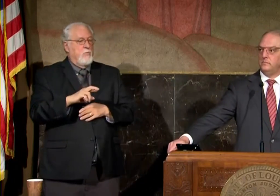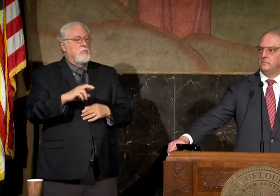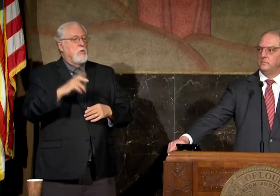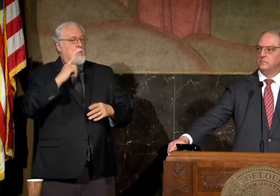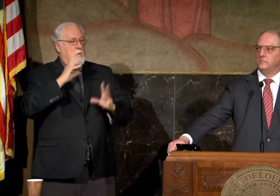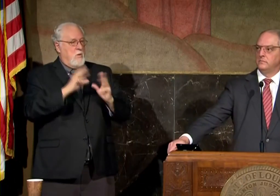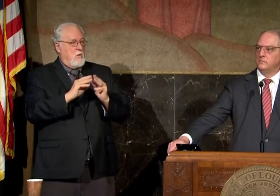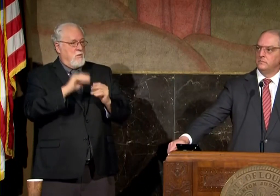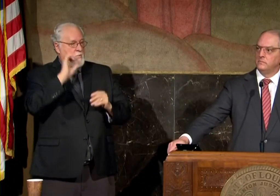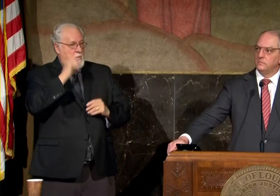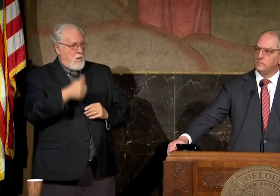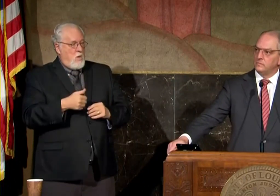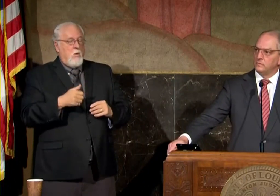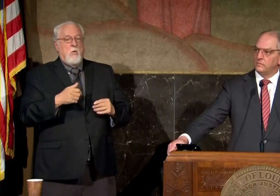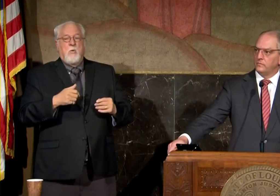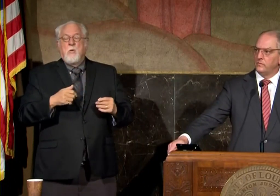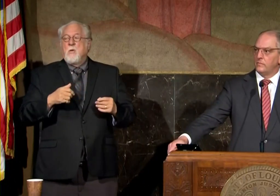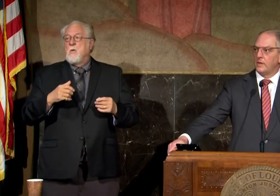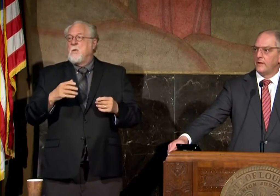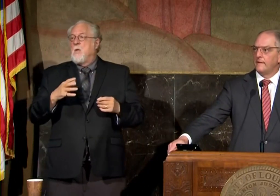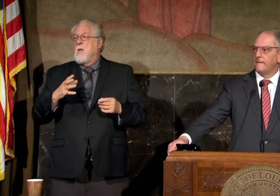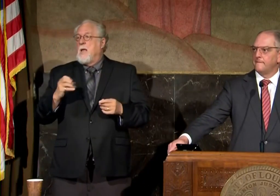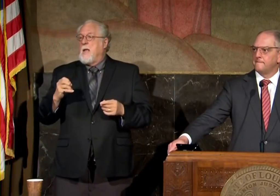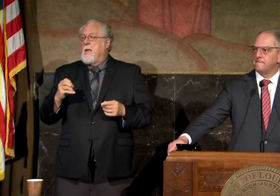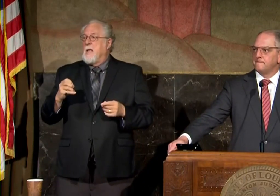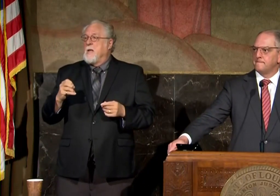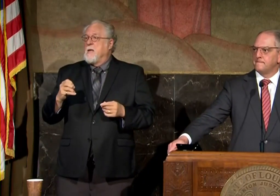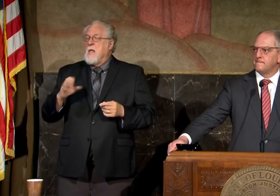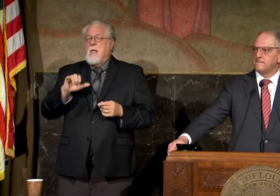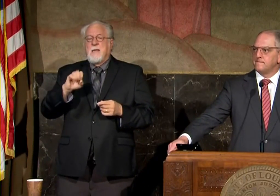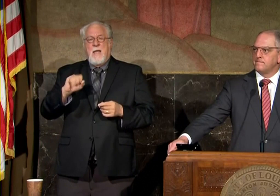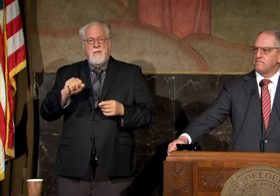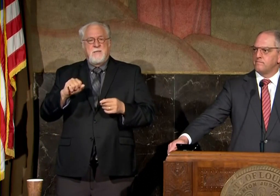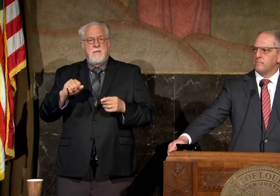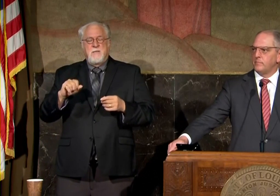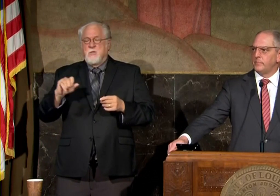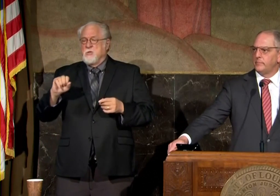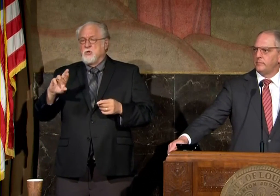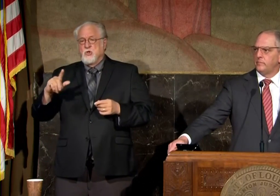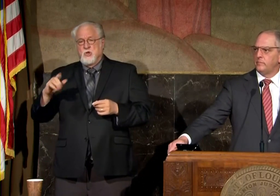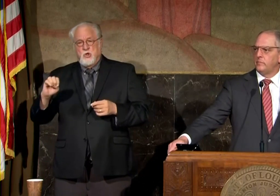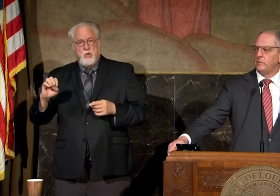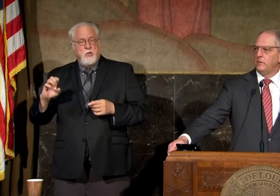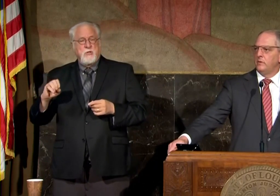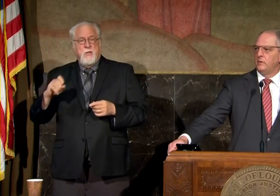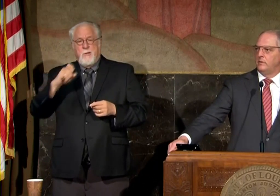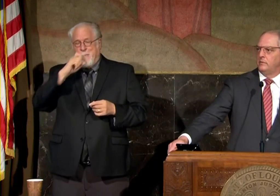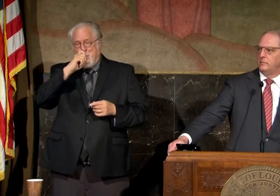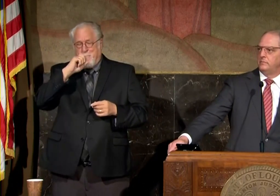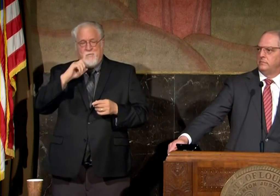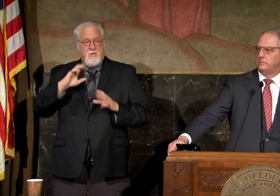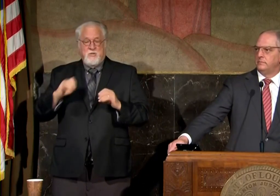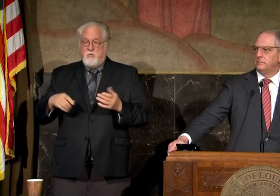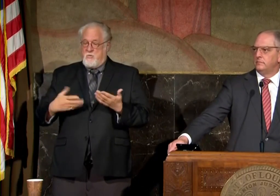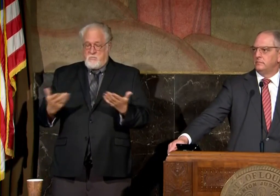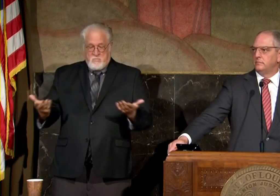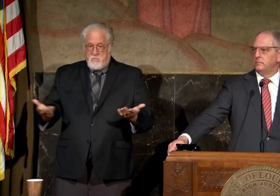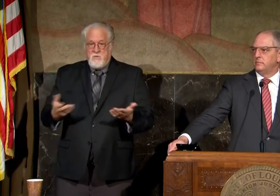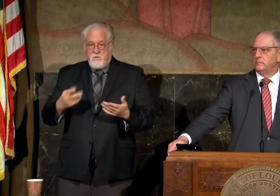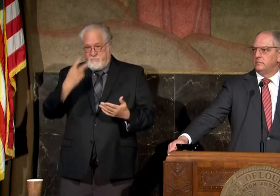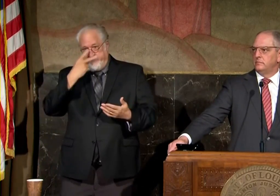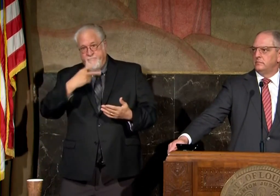conference tomorrow um as cases continue to surge and no indication as of now that they're going to go down